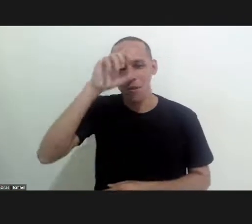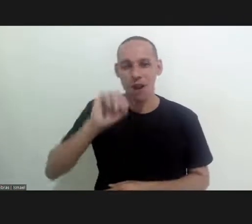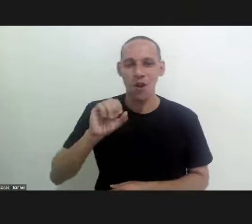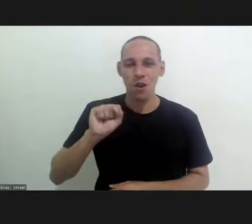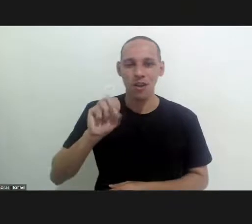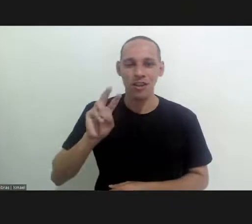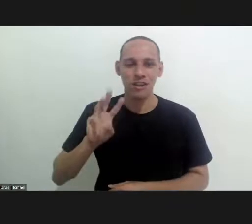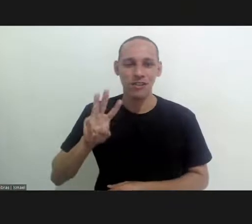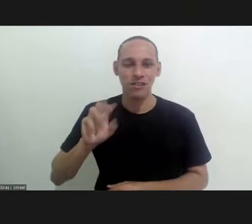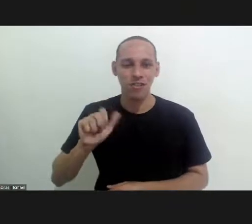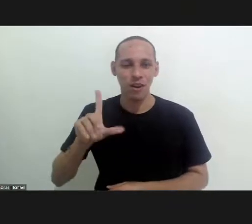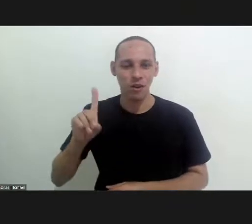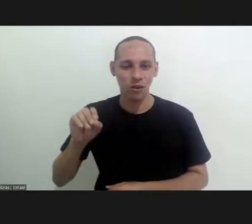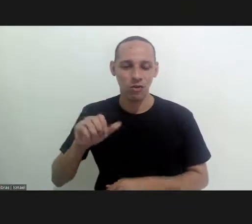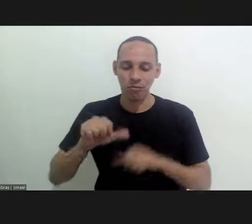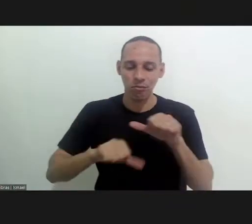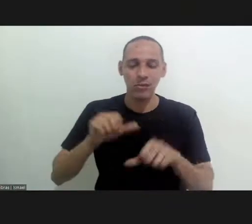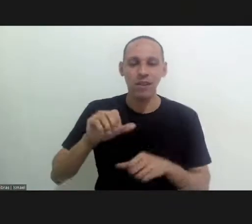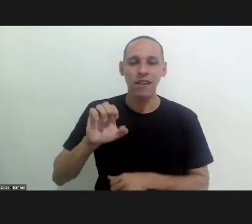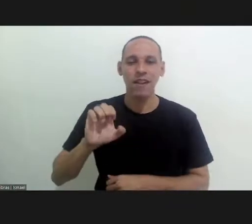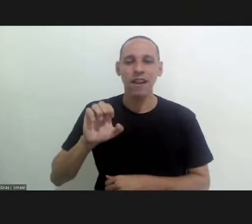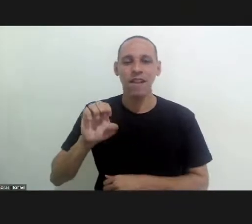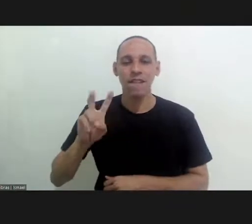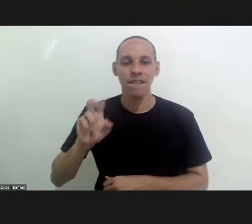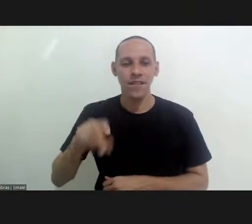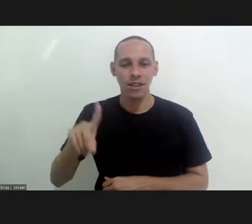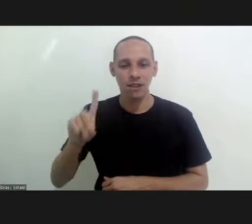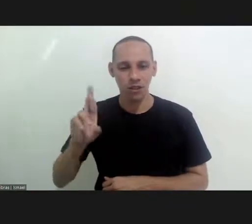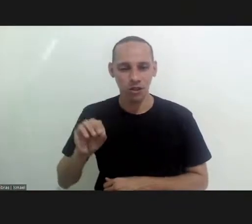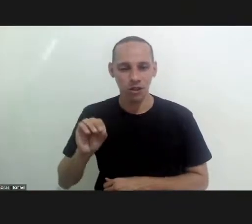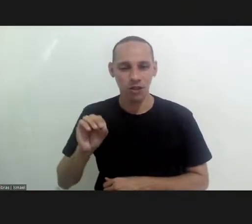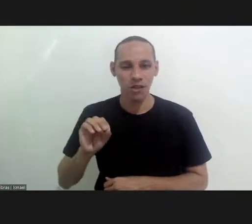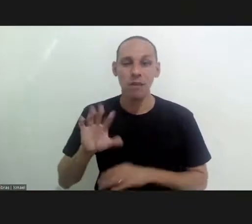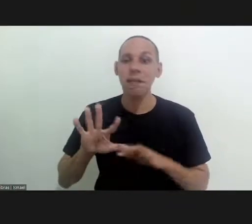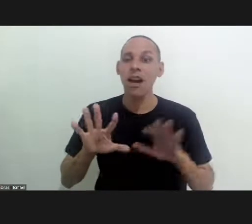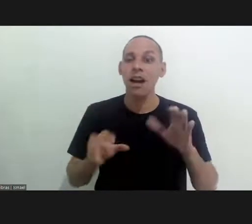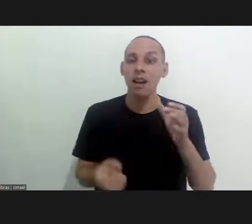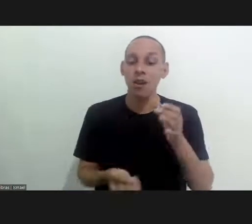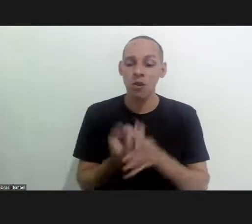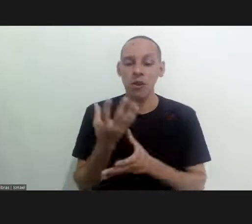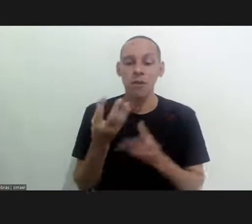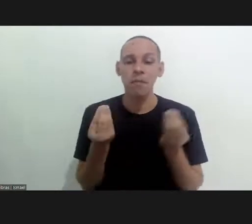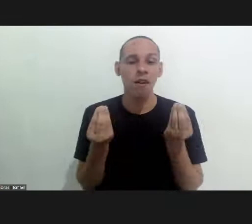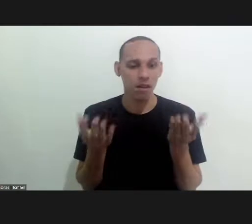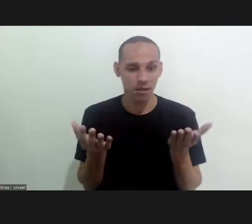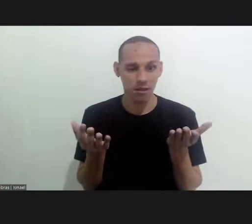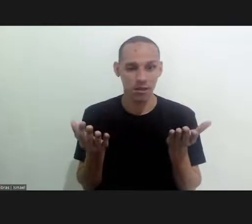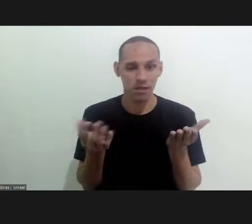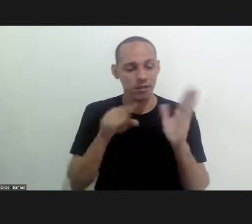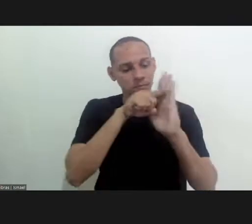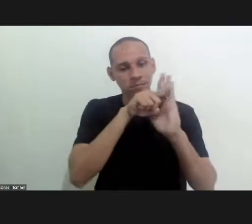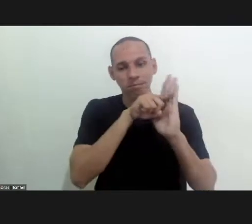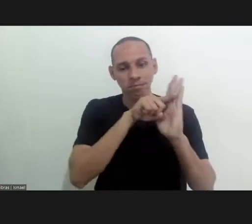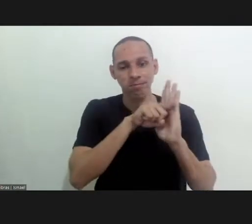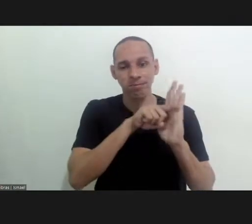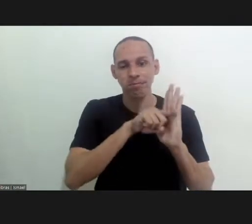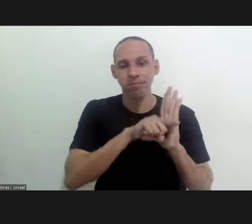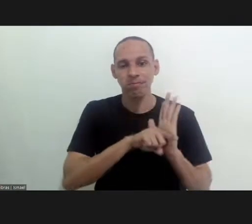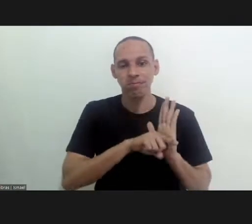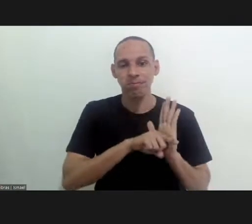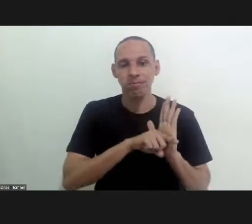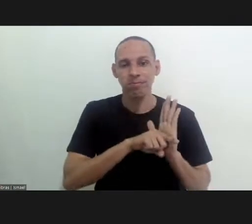time Oswaldo Cruz hospital which was built exactly to